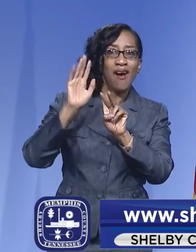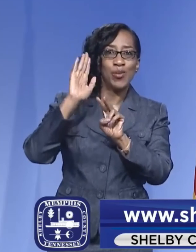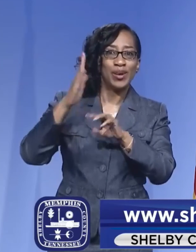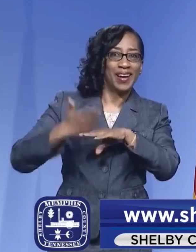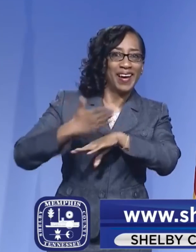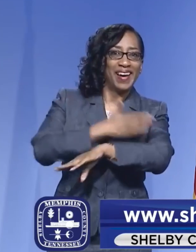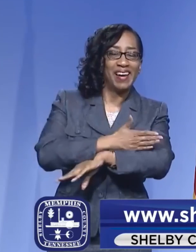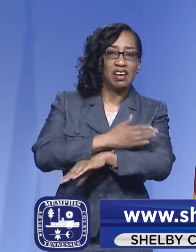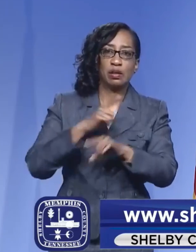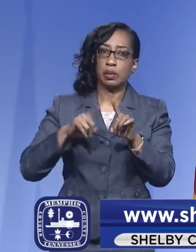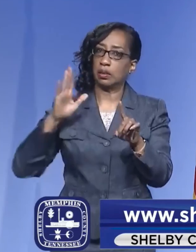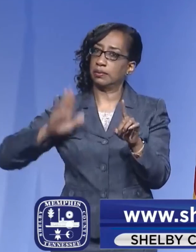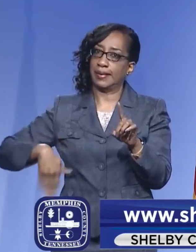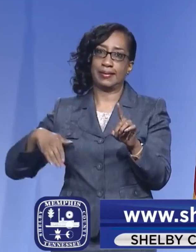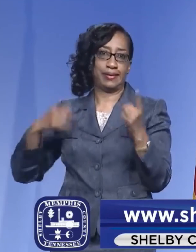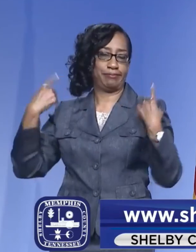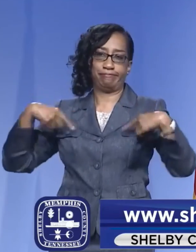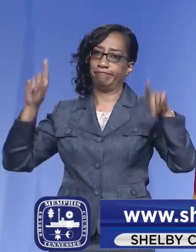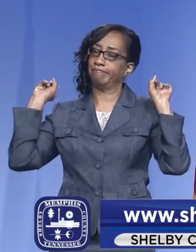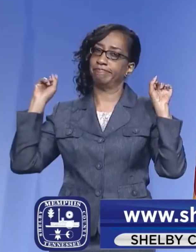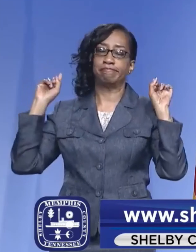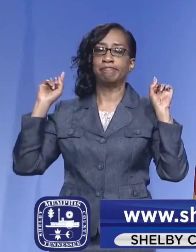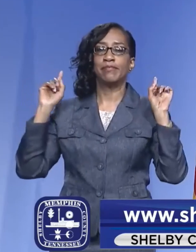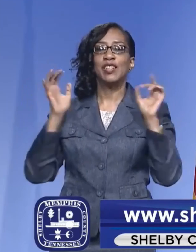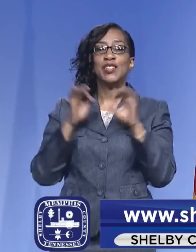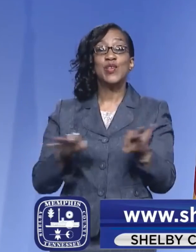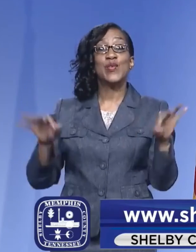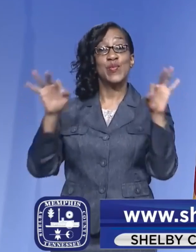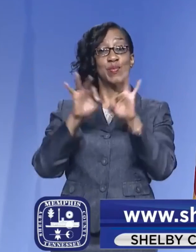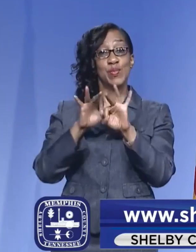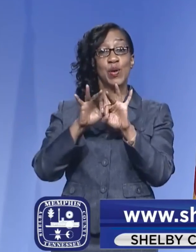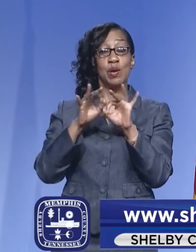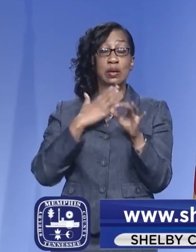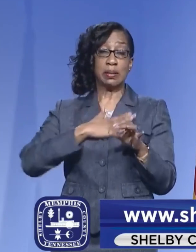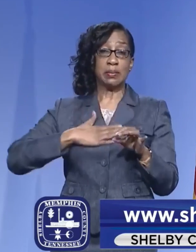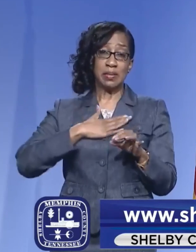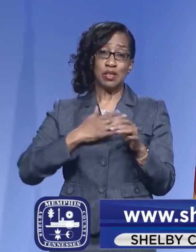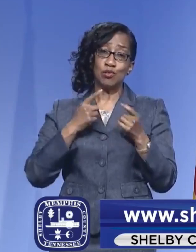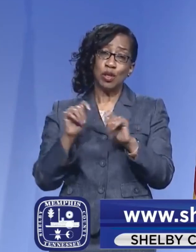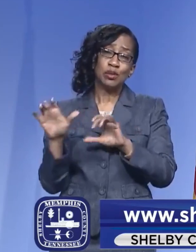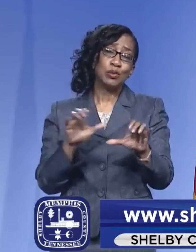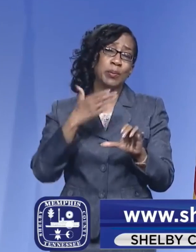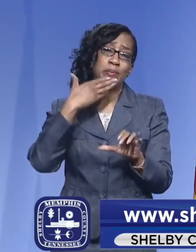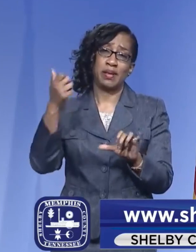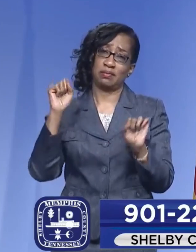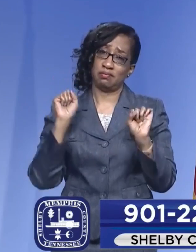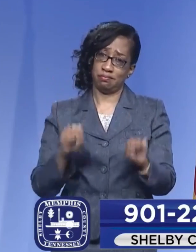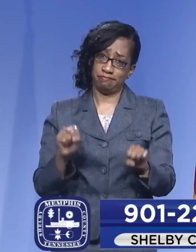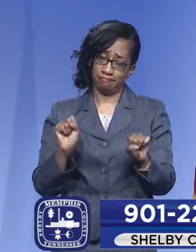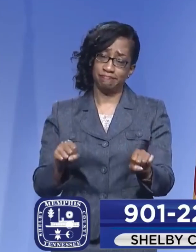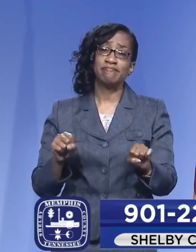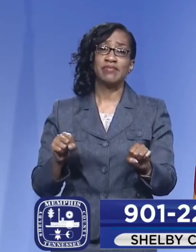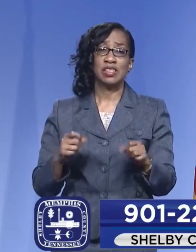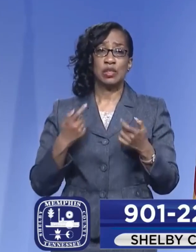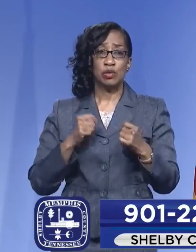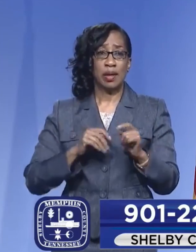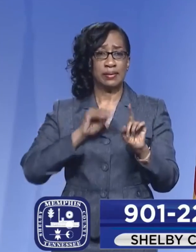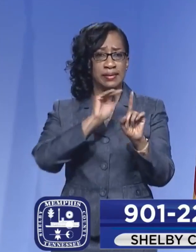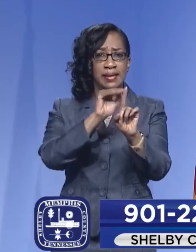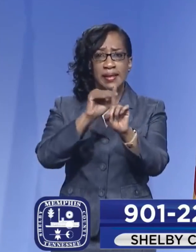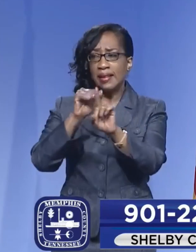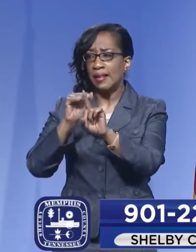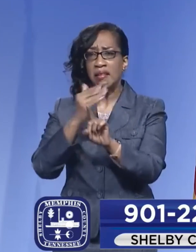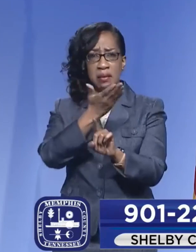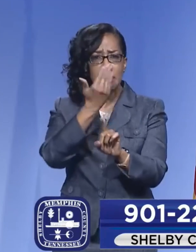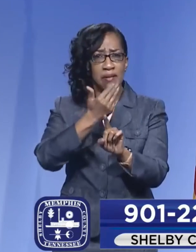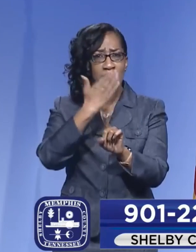go and we need everyone to try from where they sit to do as best they can to talk about the vaccine and to